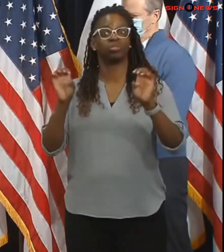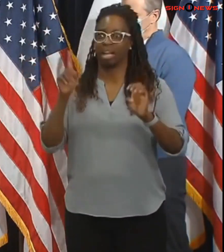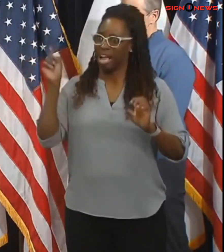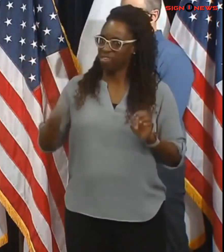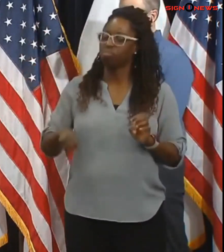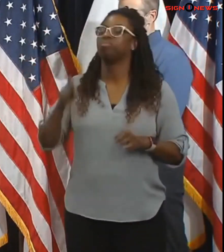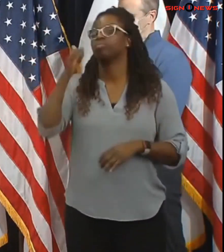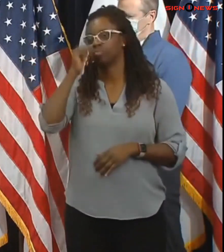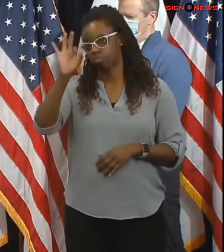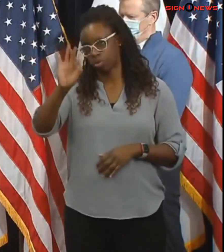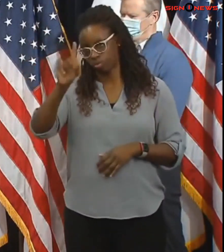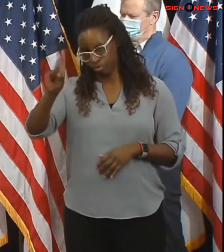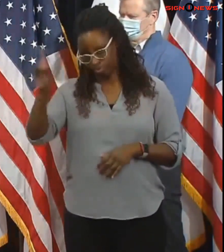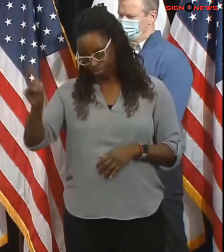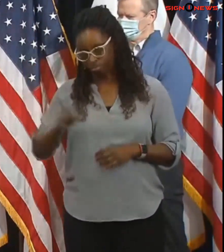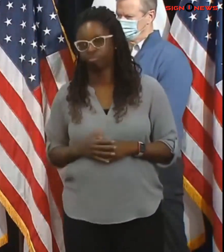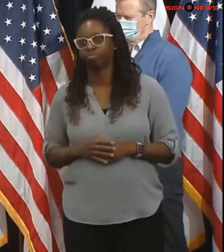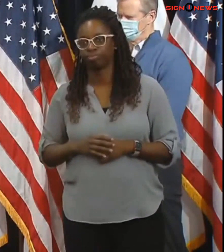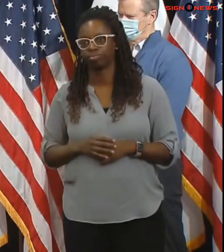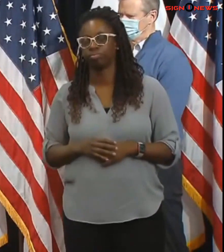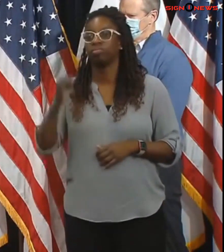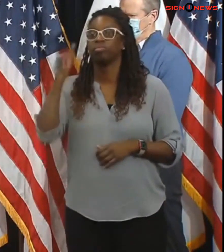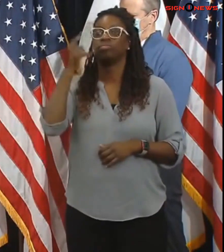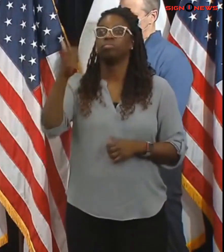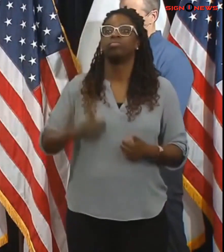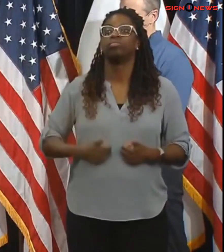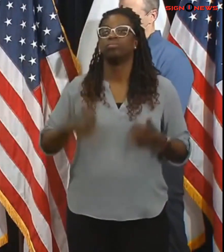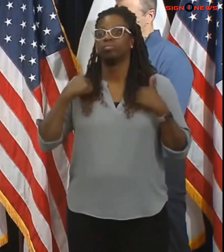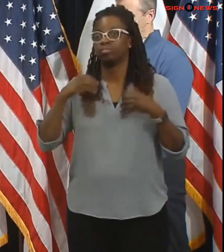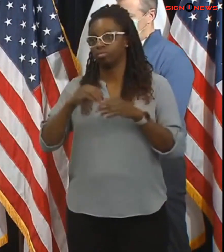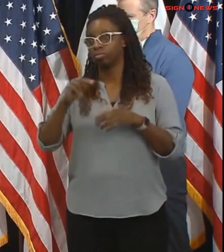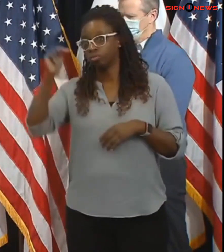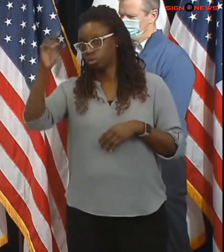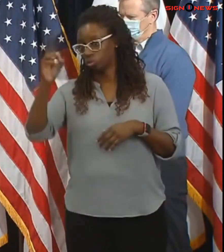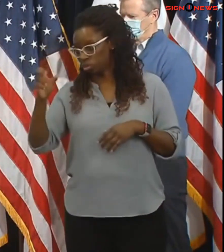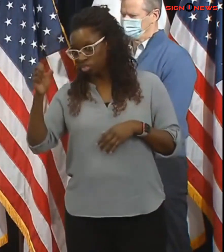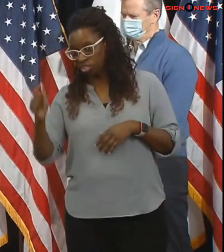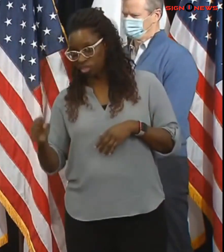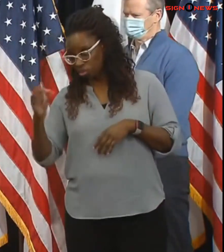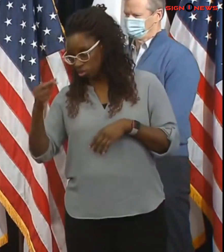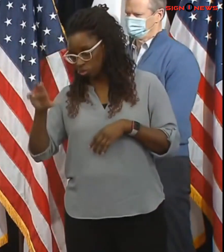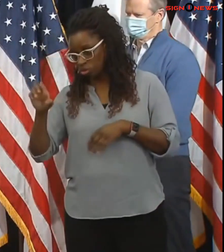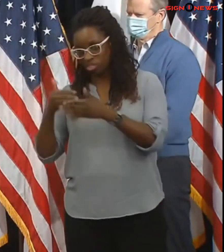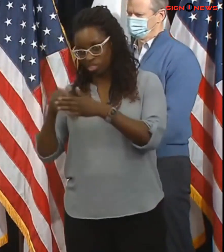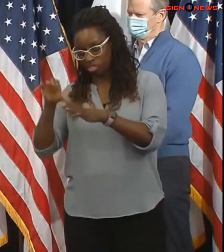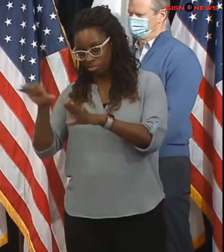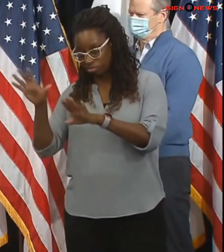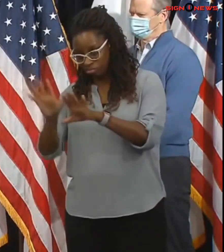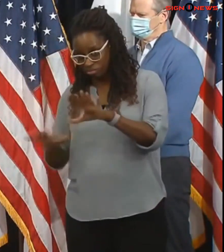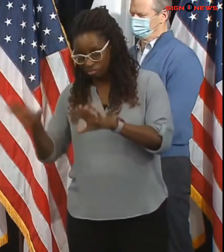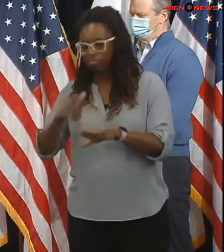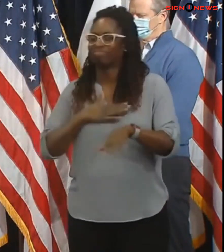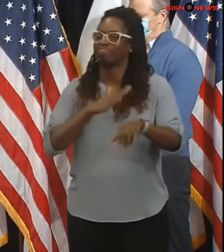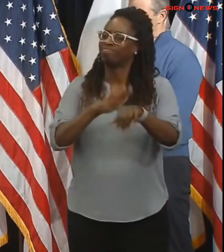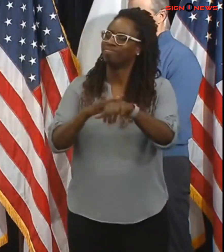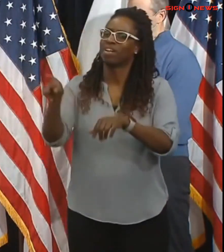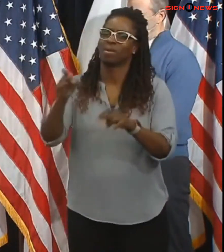areas that have flooded during previous coastal flooding events should prepare for flooding during this storm be a good neighbor